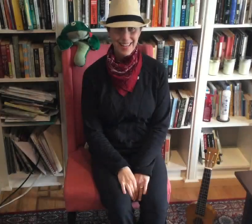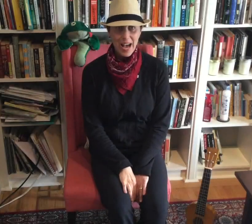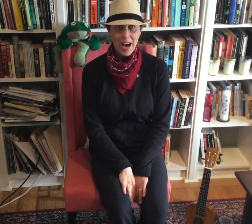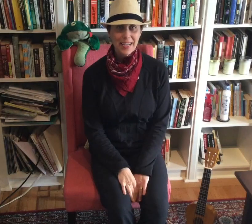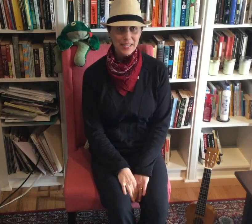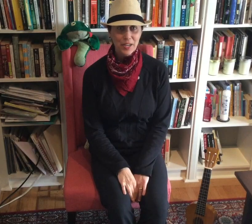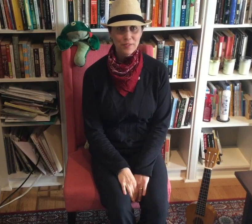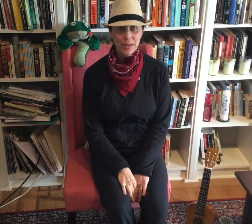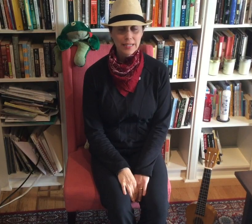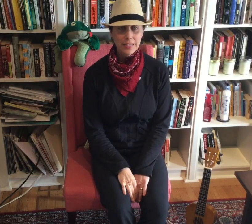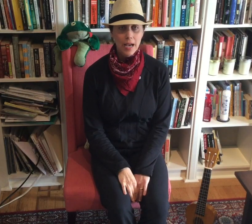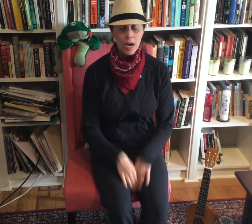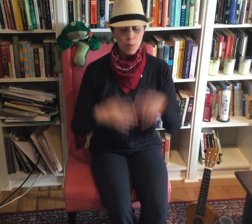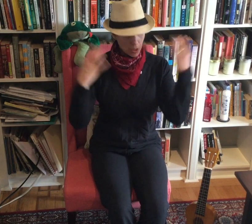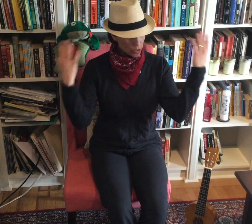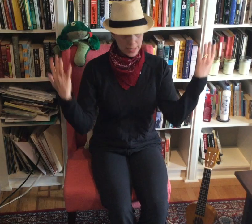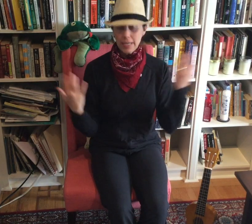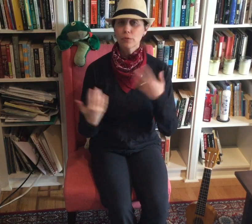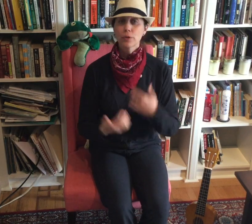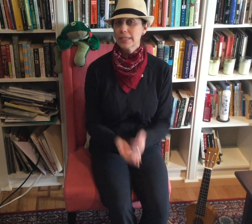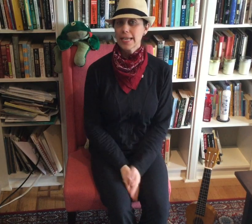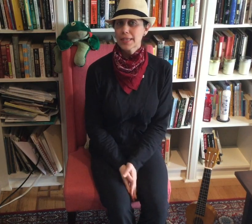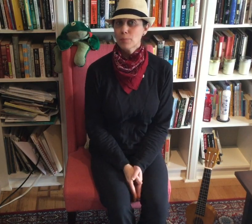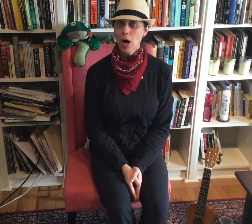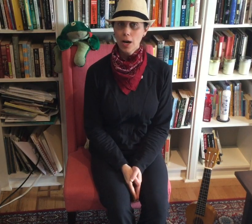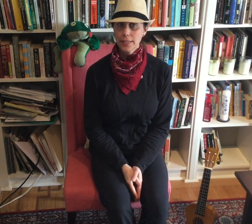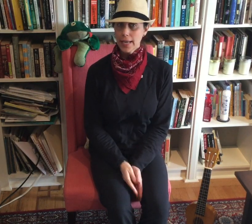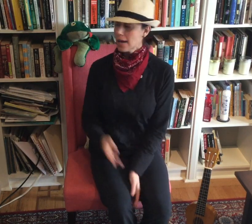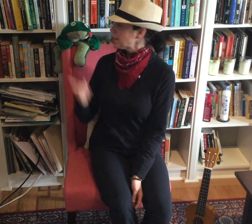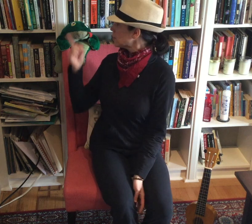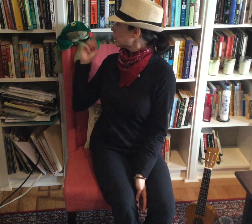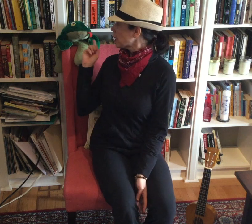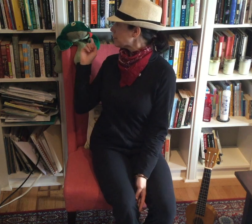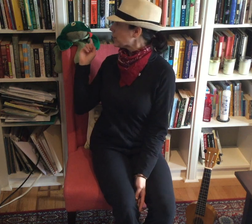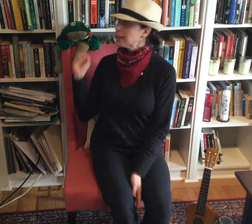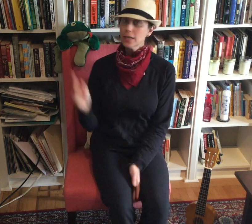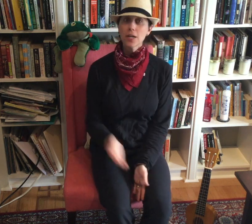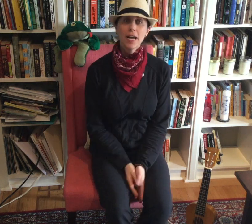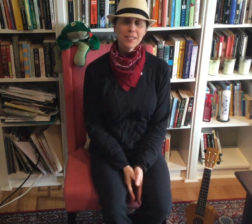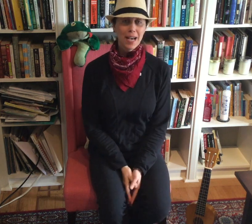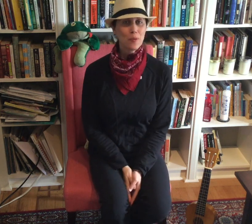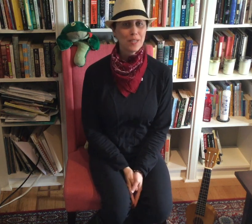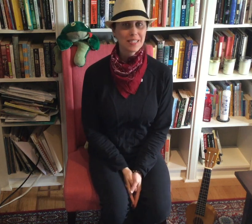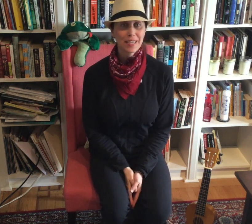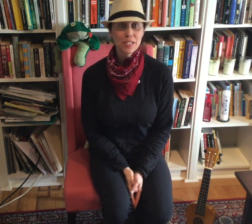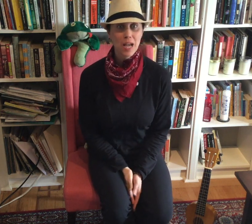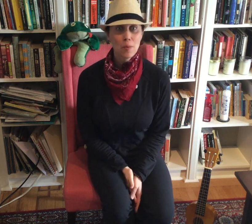Hi kindergarten friends! I'm all dressed up for a day at the pond and I have my little froggy friend here to help us sing some